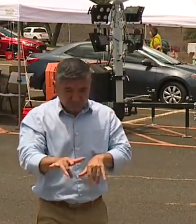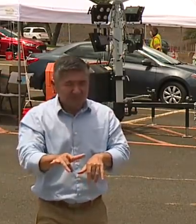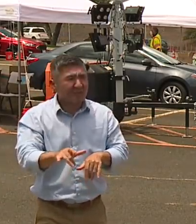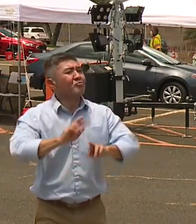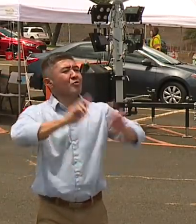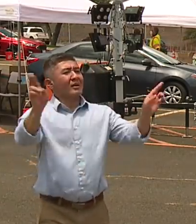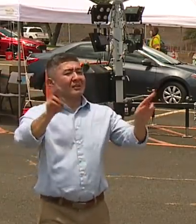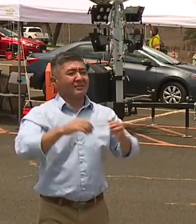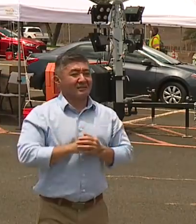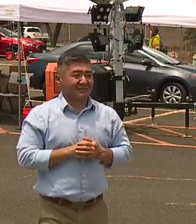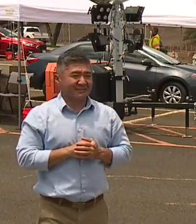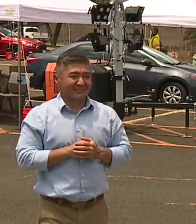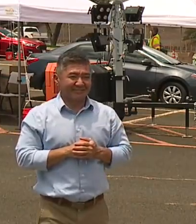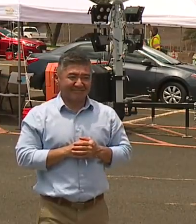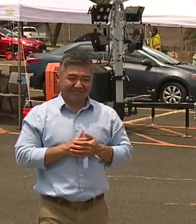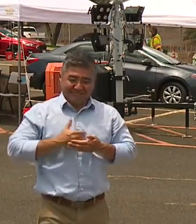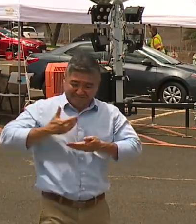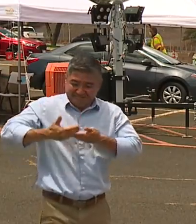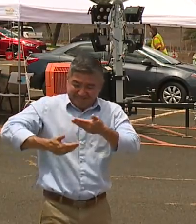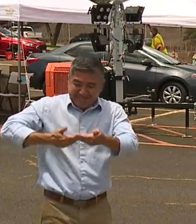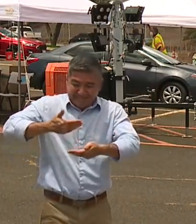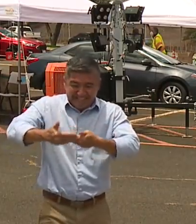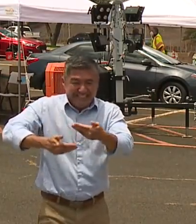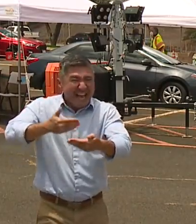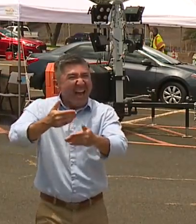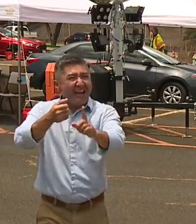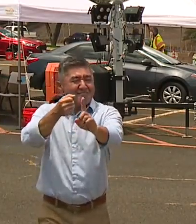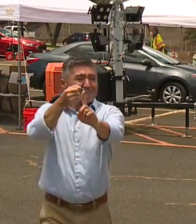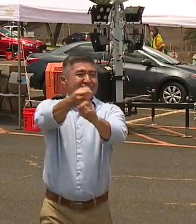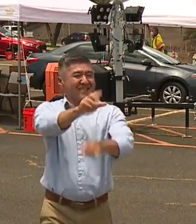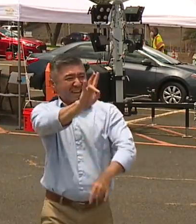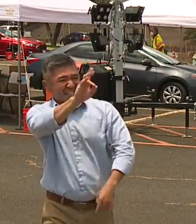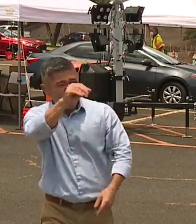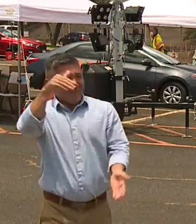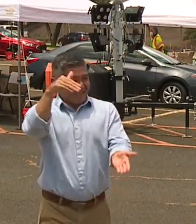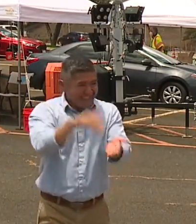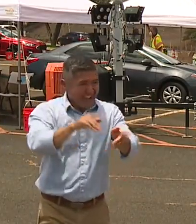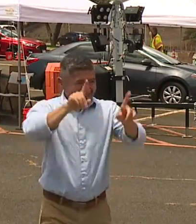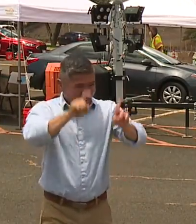the goal of making sure we get 70,000 tests in 14 days.